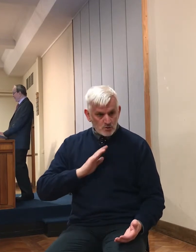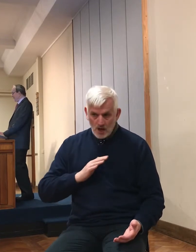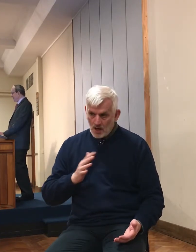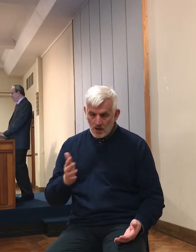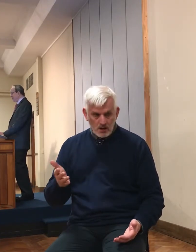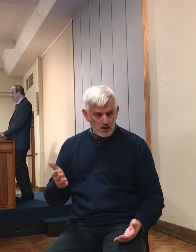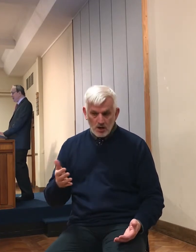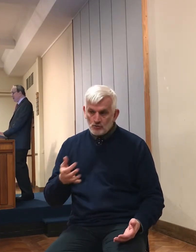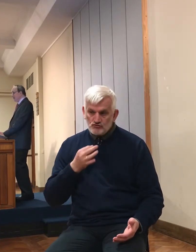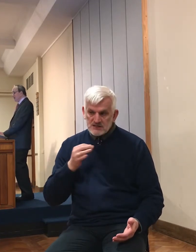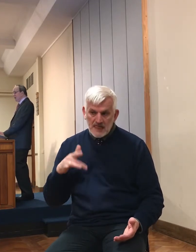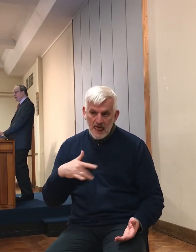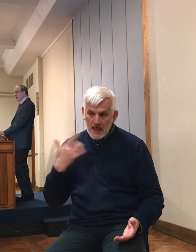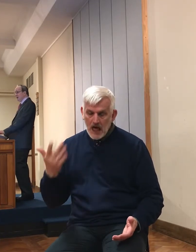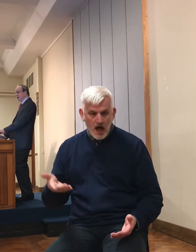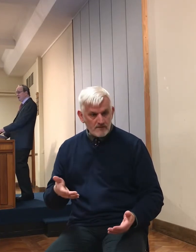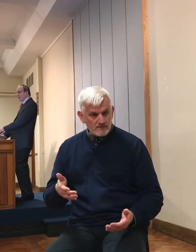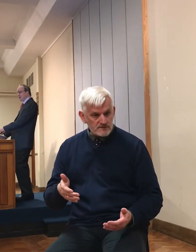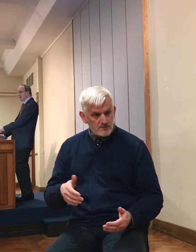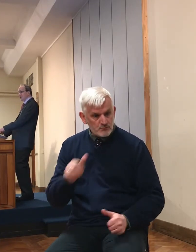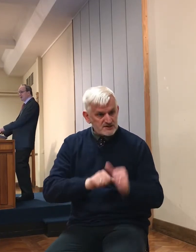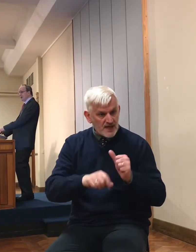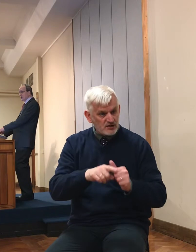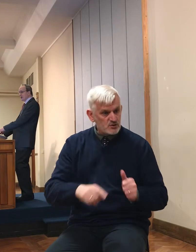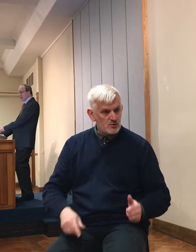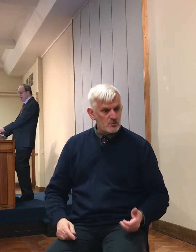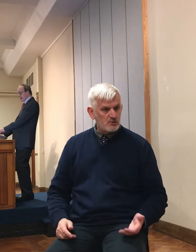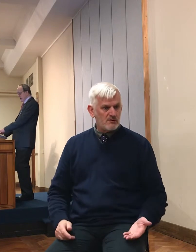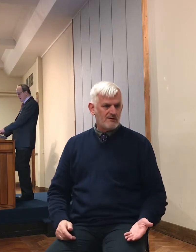to protect the Gibeonites.